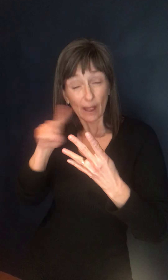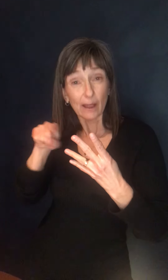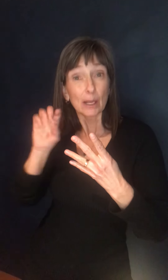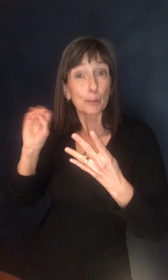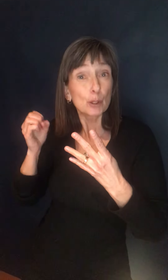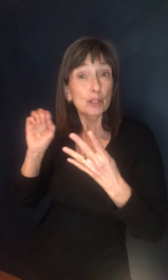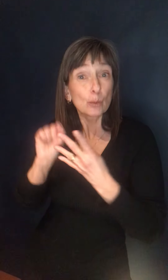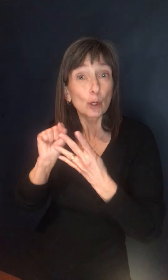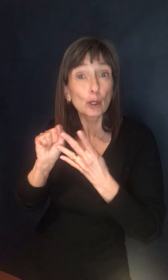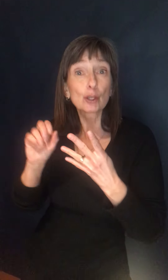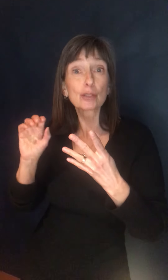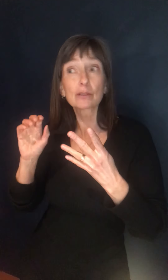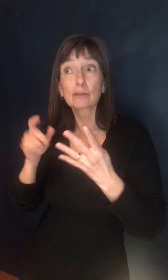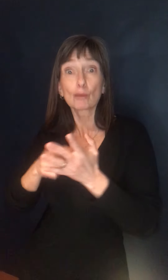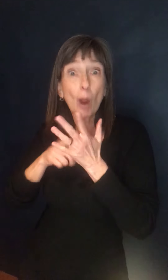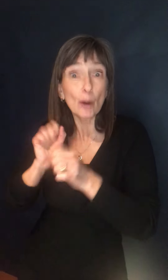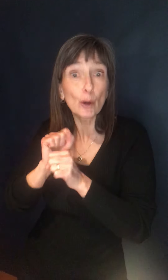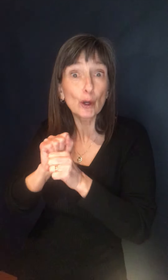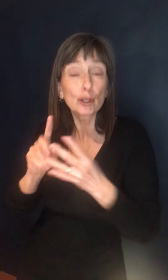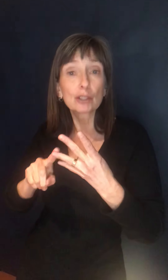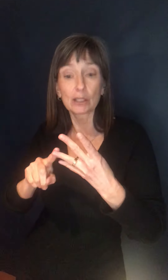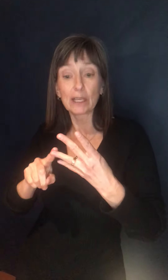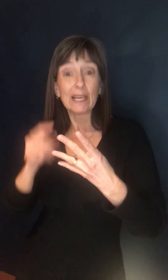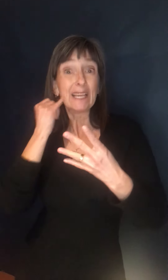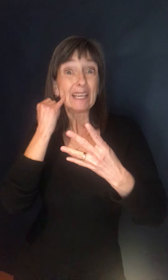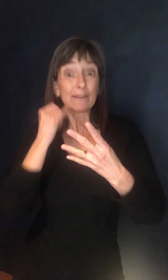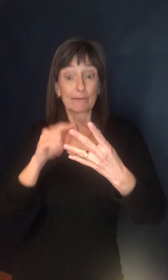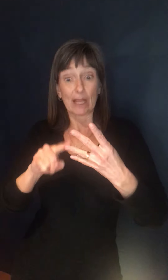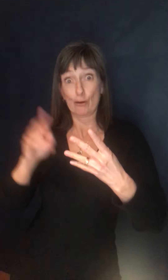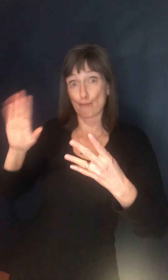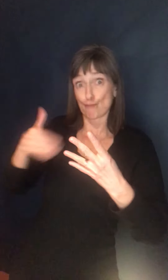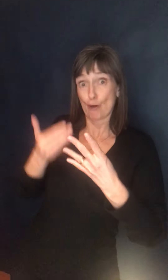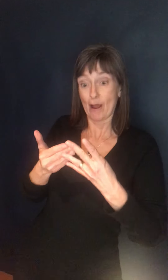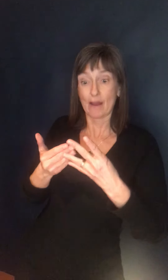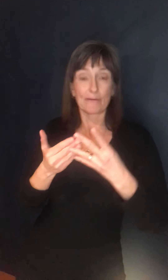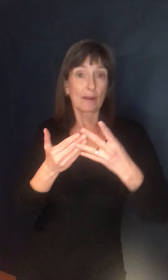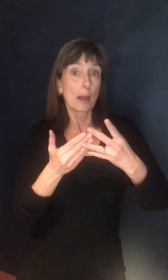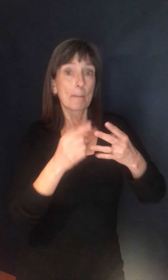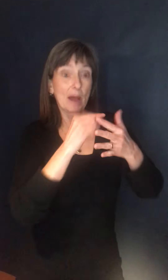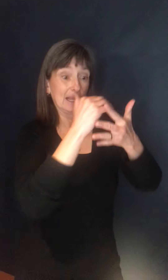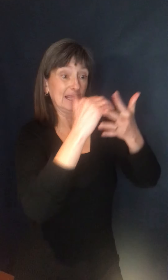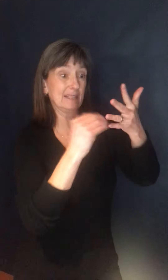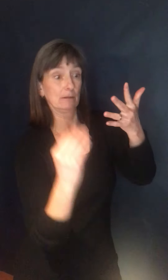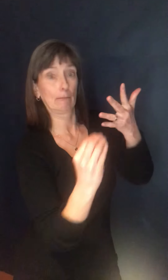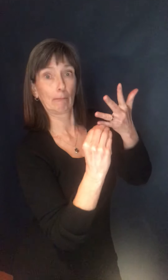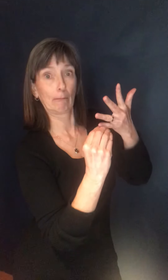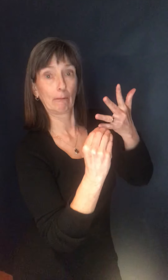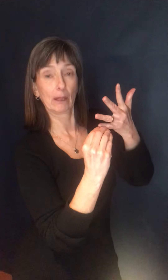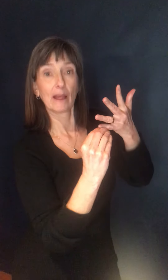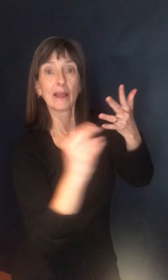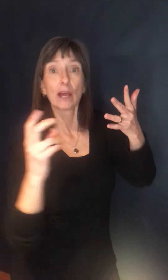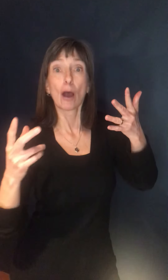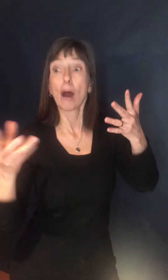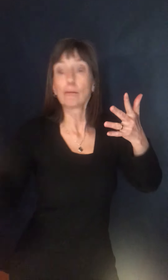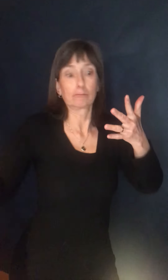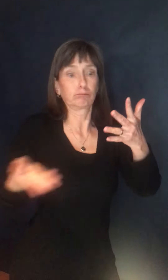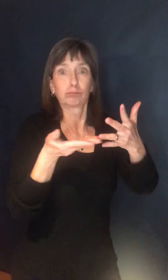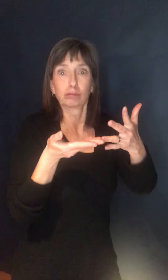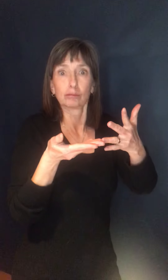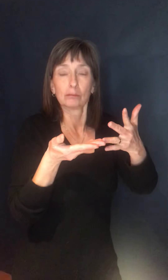will receive the AstraZeneca vaccine as we get it as well. So it may be that there's a point that there's two parallel streams